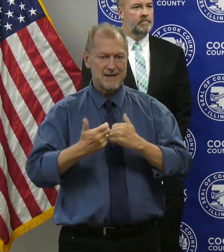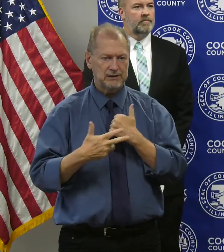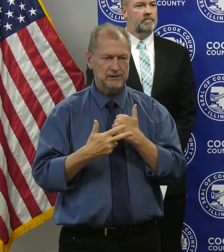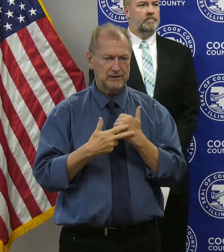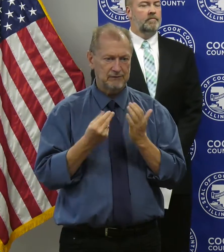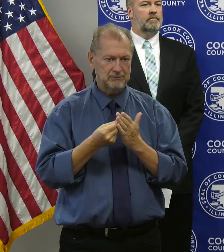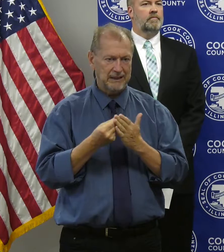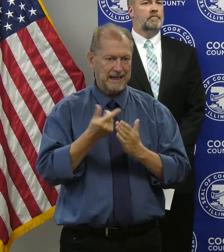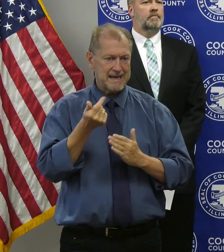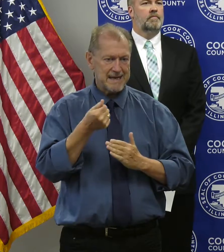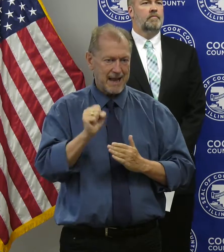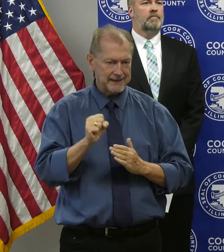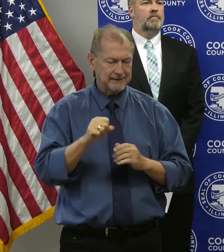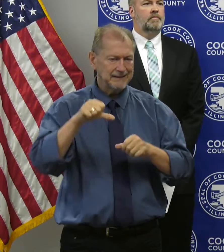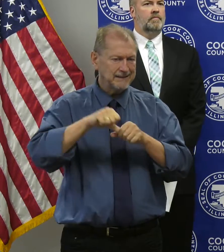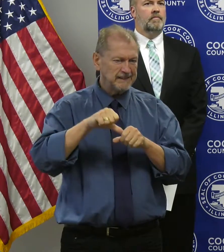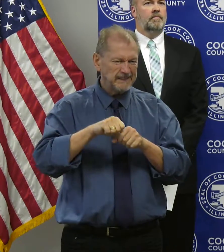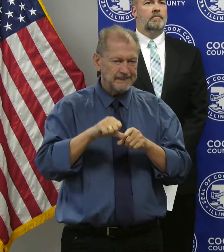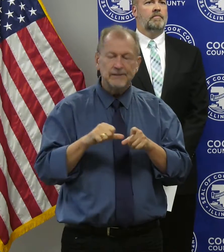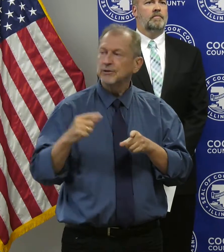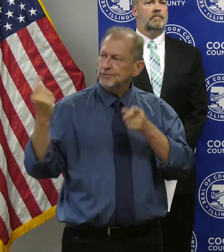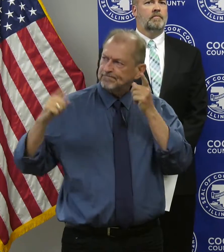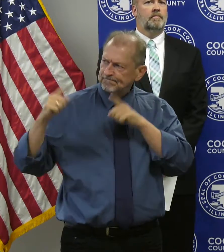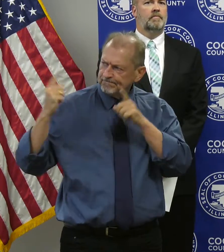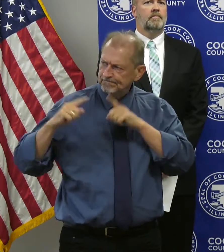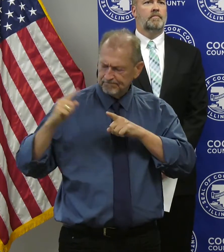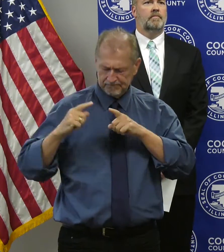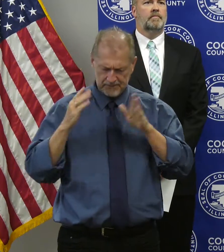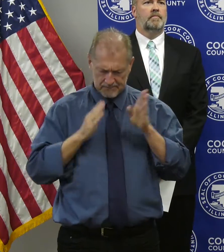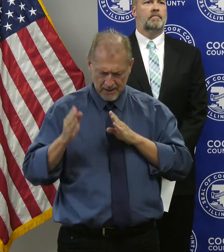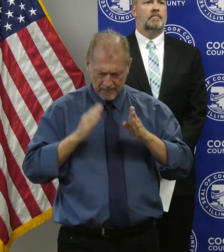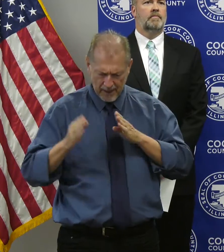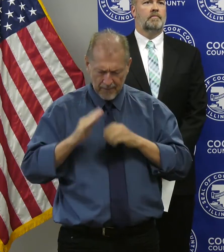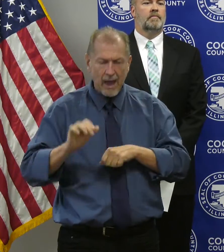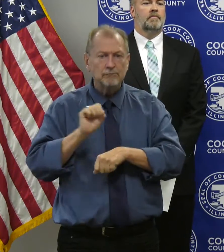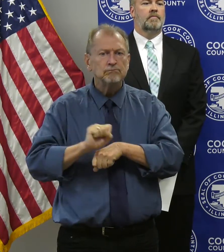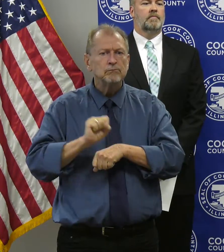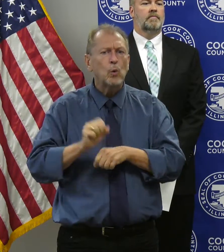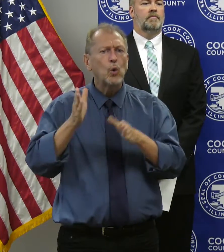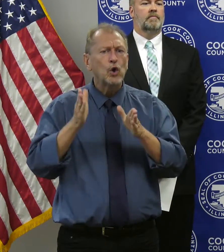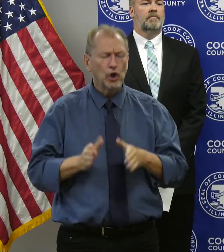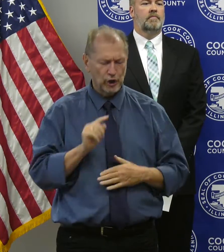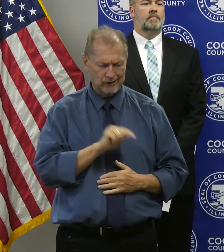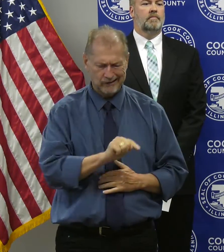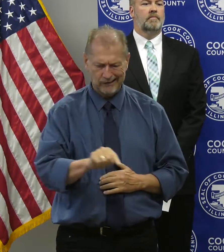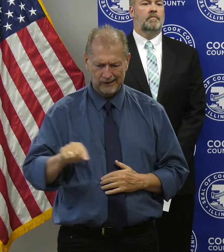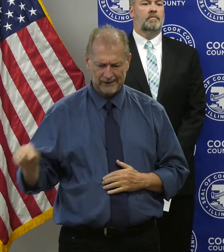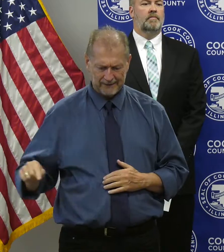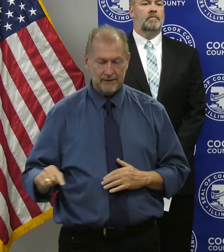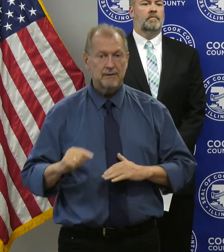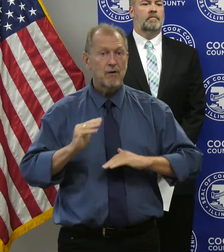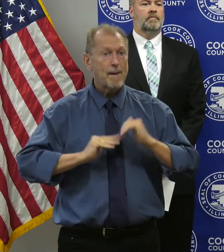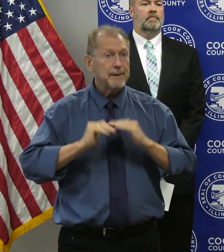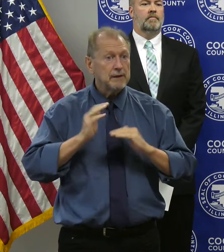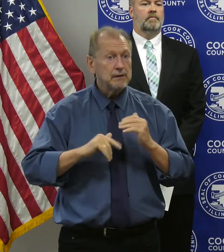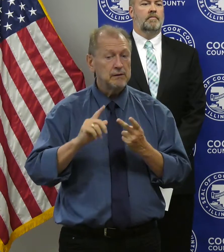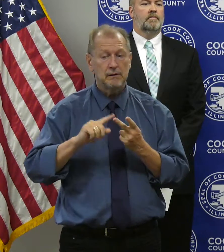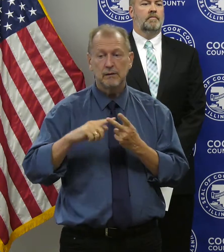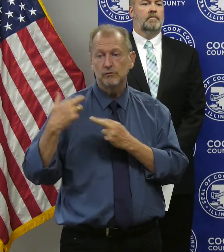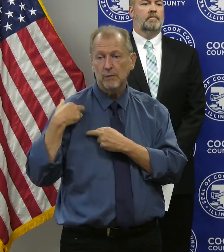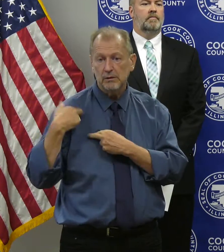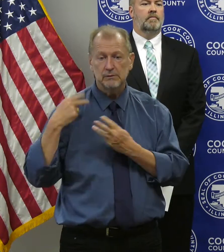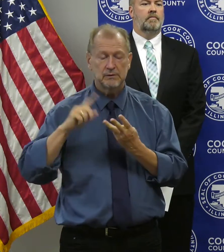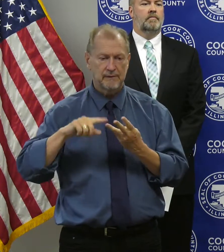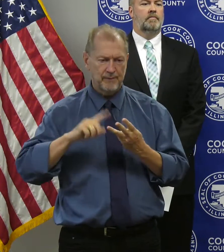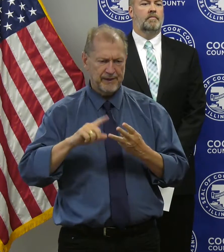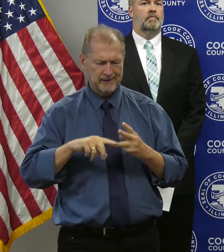The work involved a high level of coordination from our tradespeople at the Department of Facilities Management and buildings and grounds to ensure